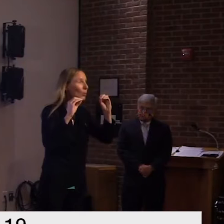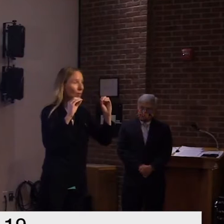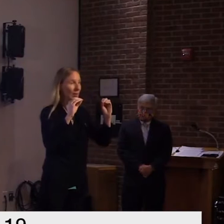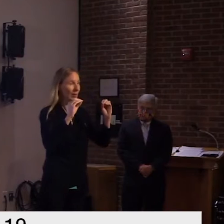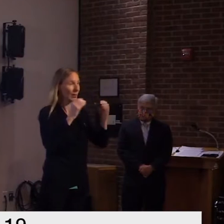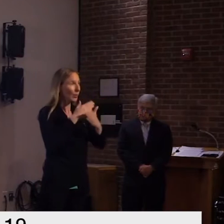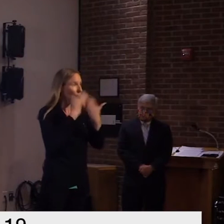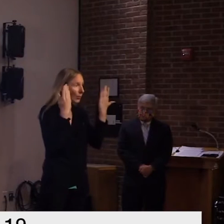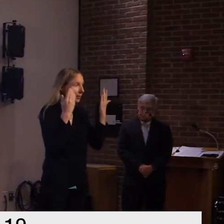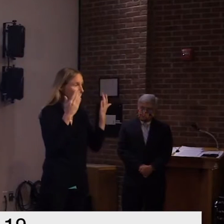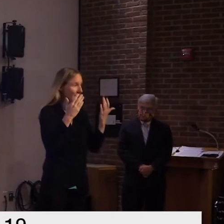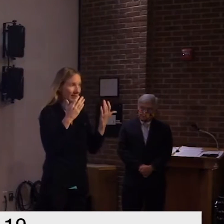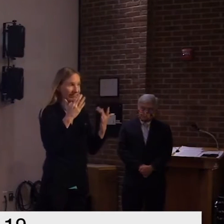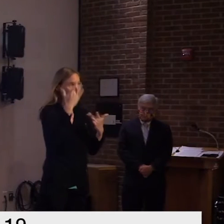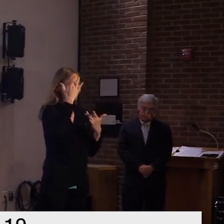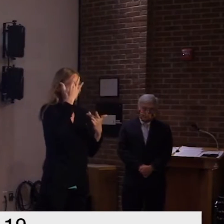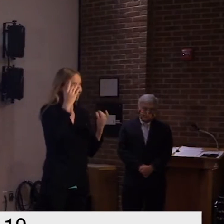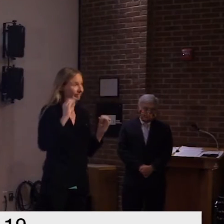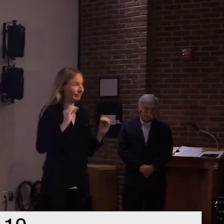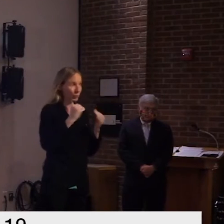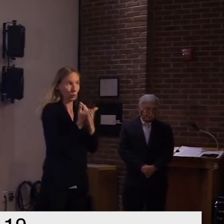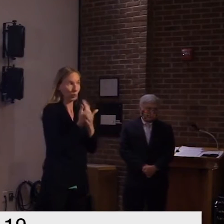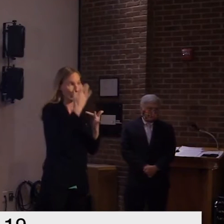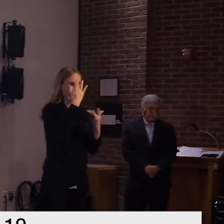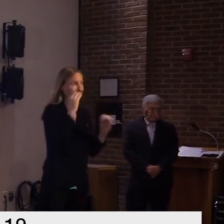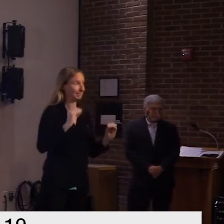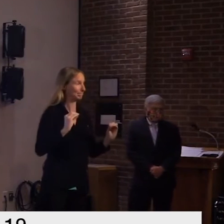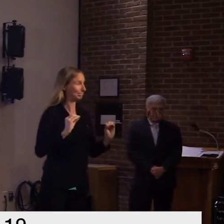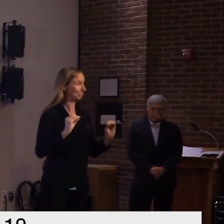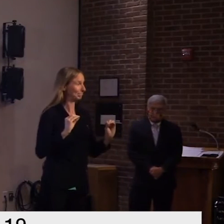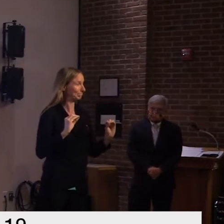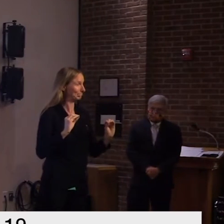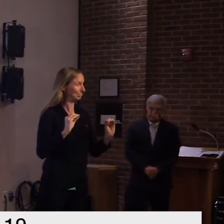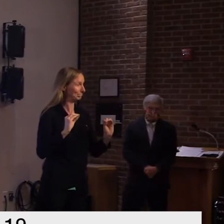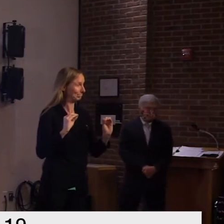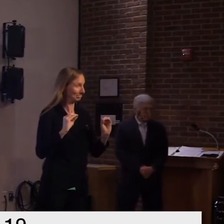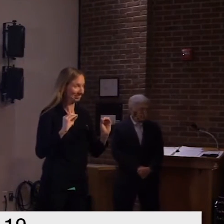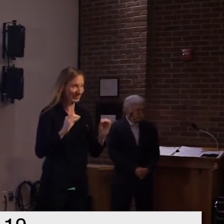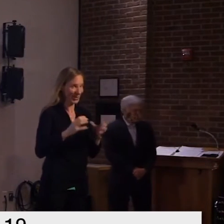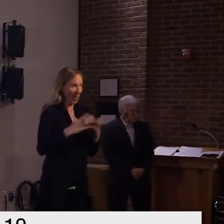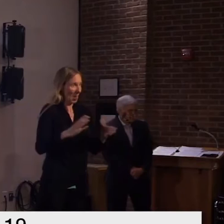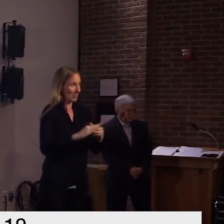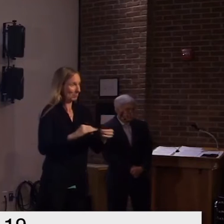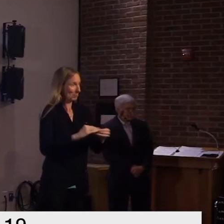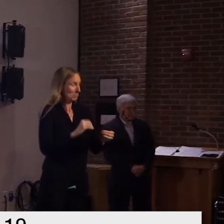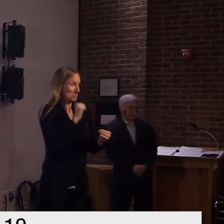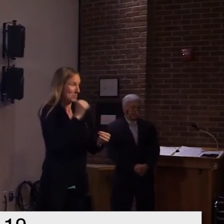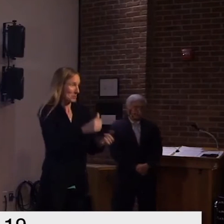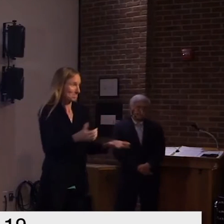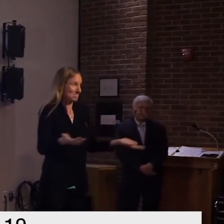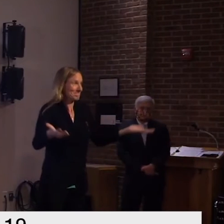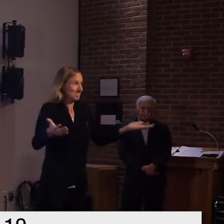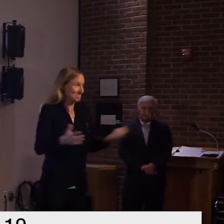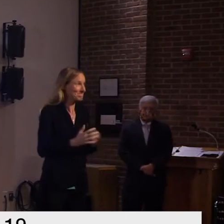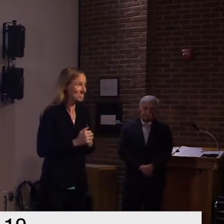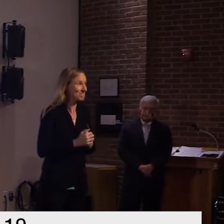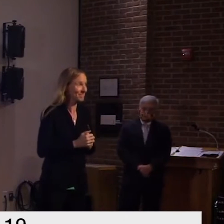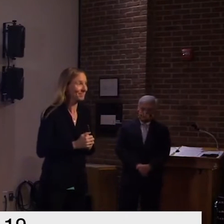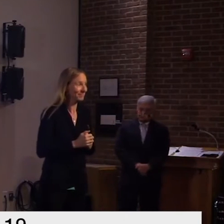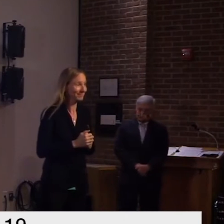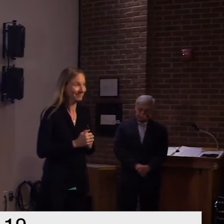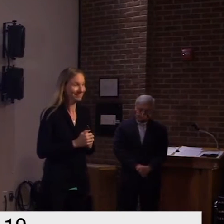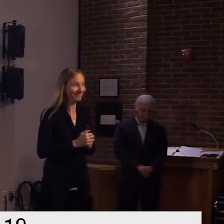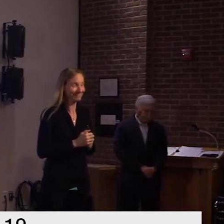cases associated with the outbreak so i don't really have a lot to tell you about um with regard